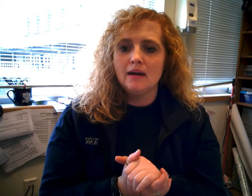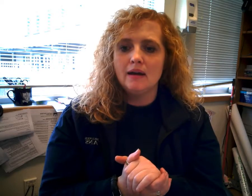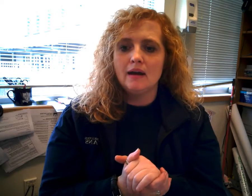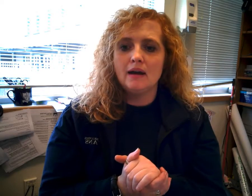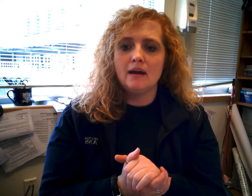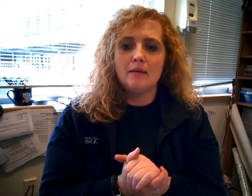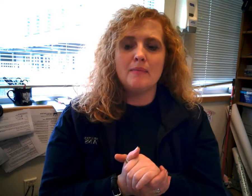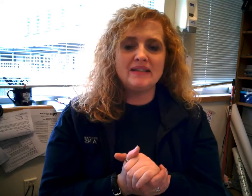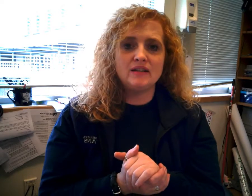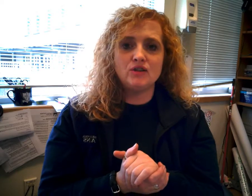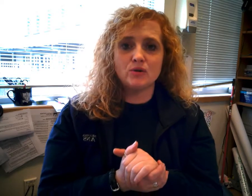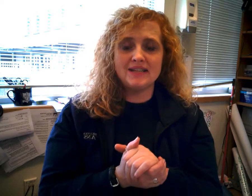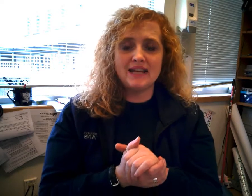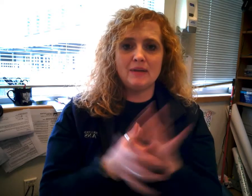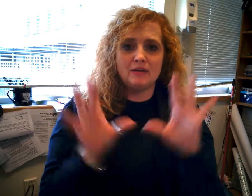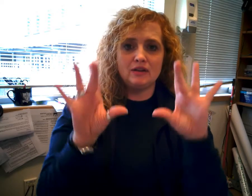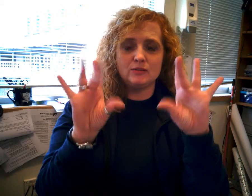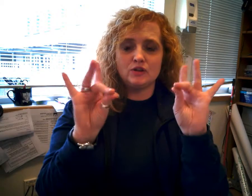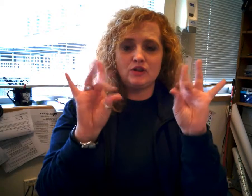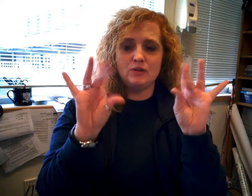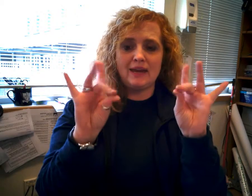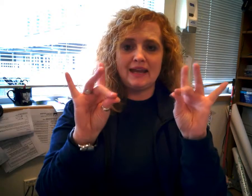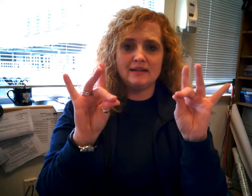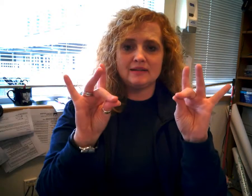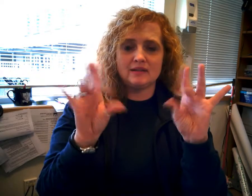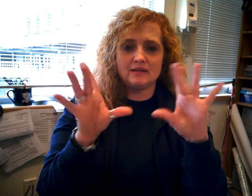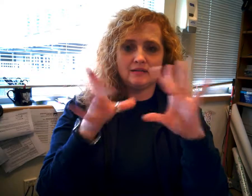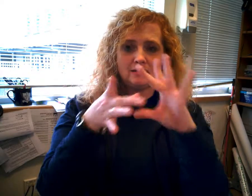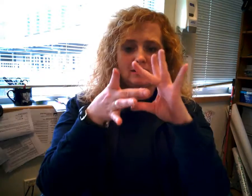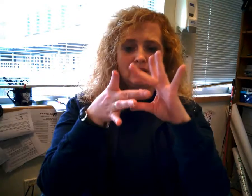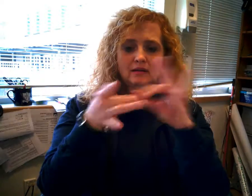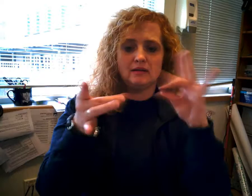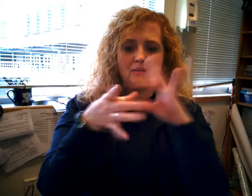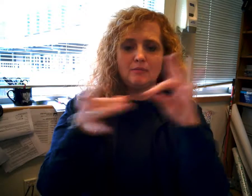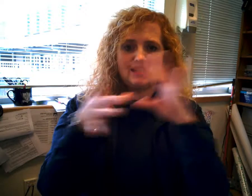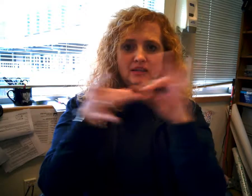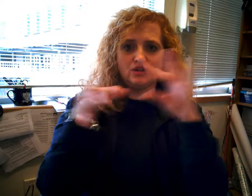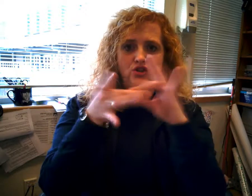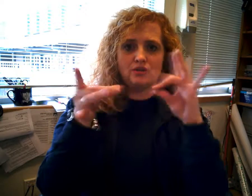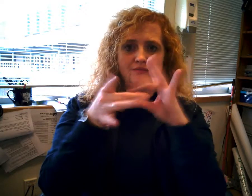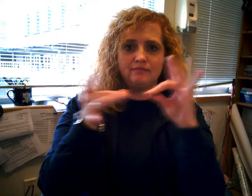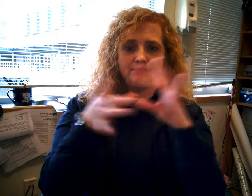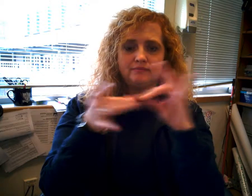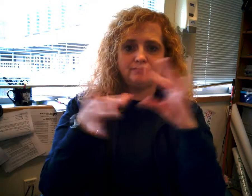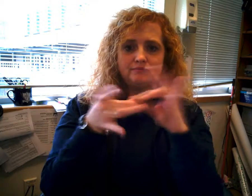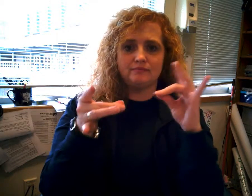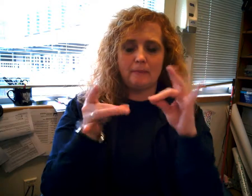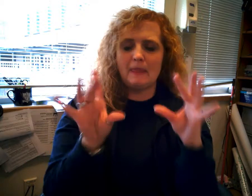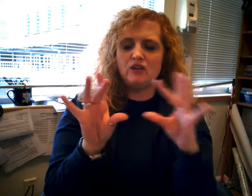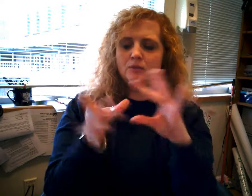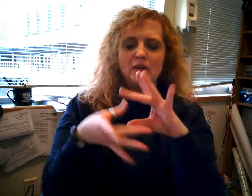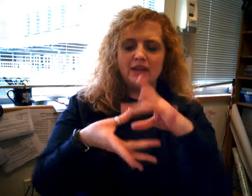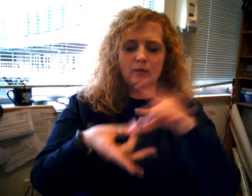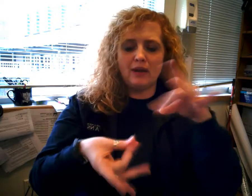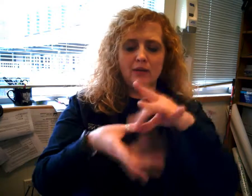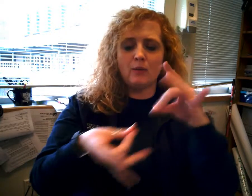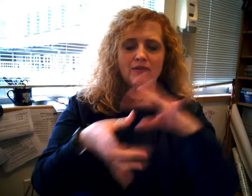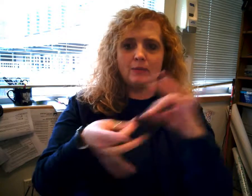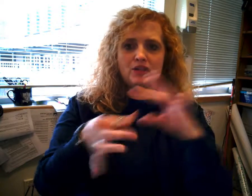Uh, message or statement is with two eights. Message. We're just pulling away, away from each